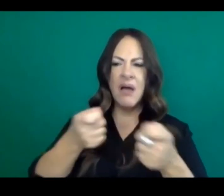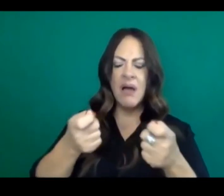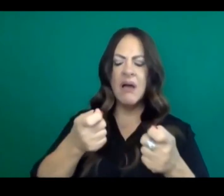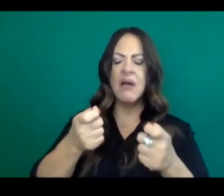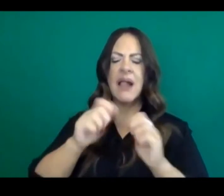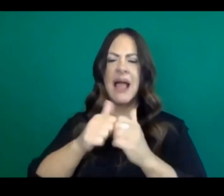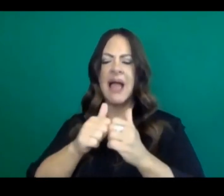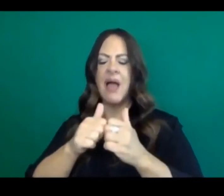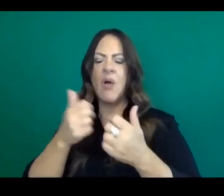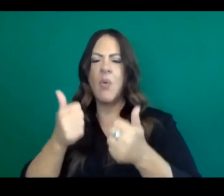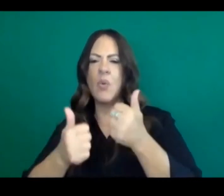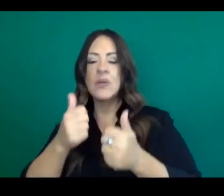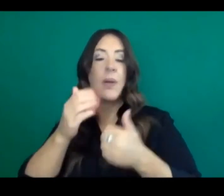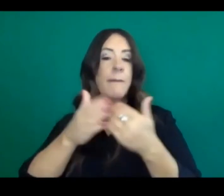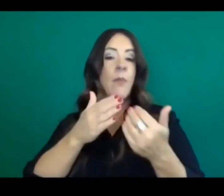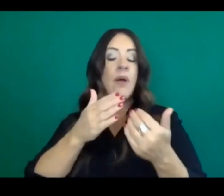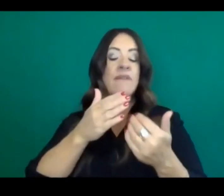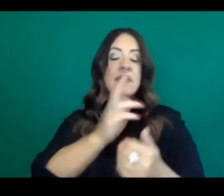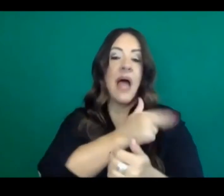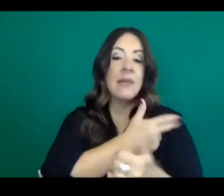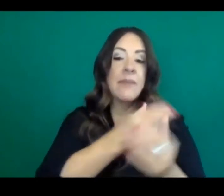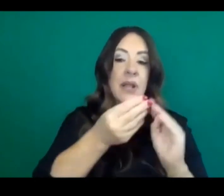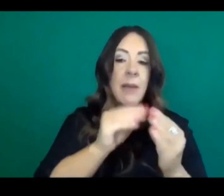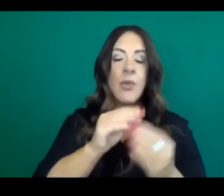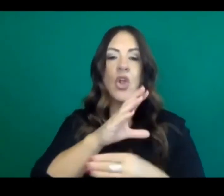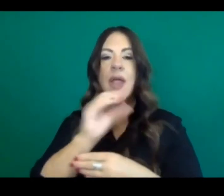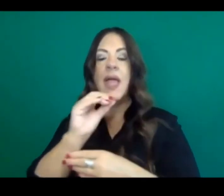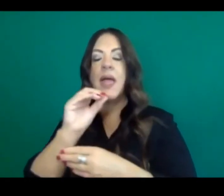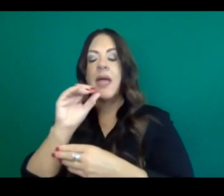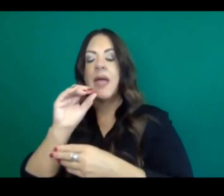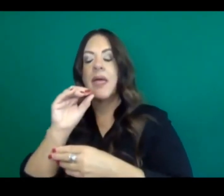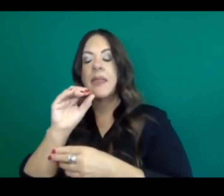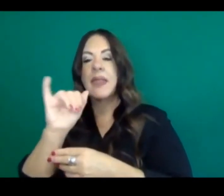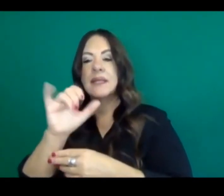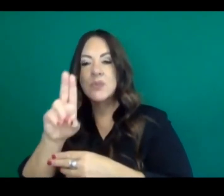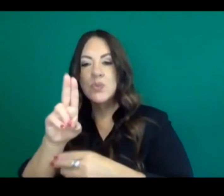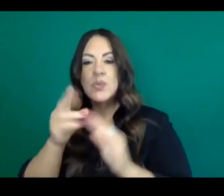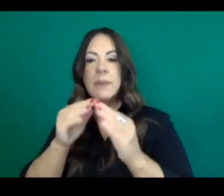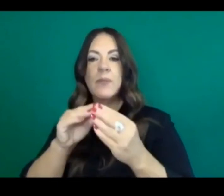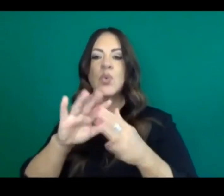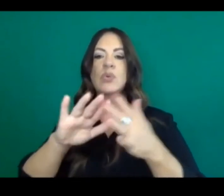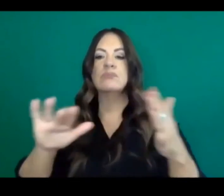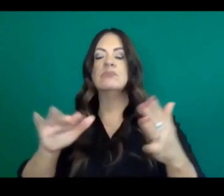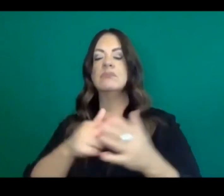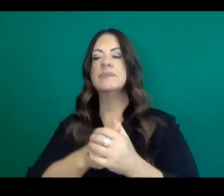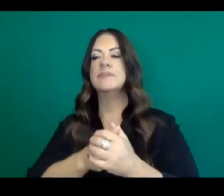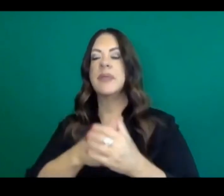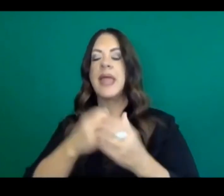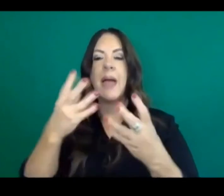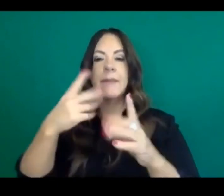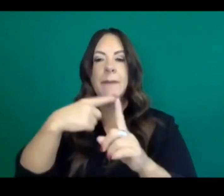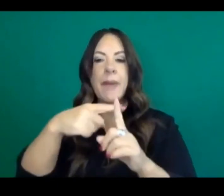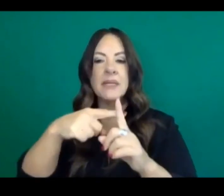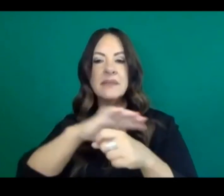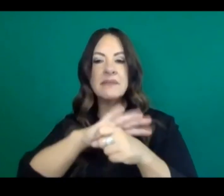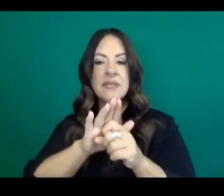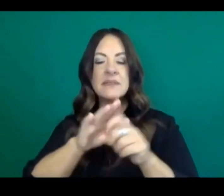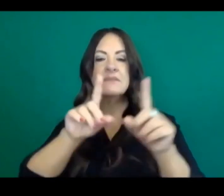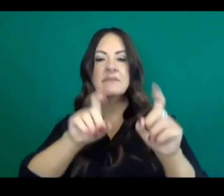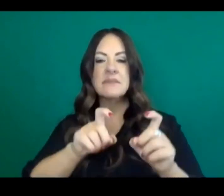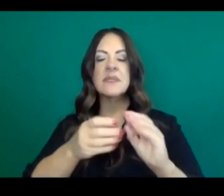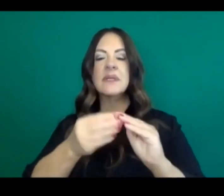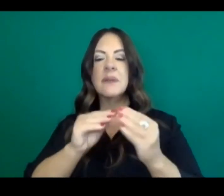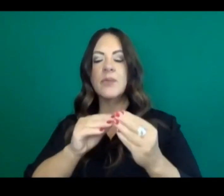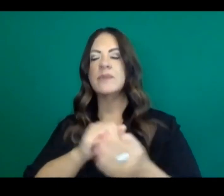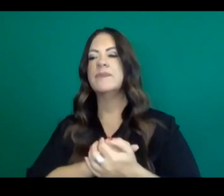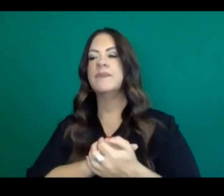it's cases or hospitalizations and making sure that we, this, with this framework, um, look at